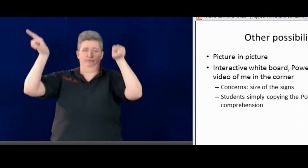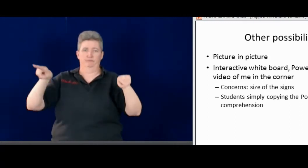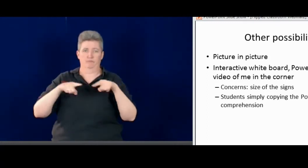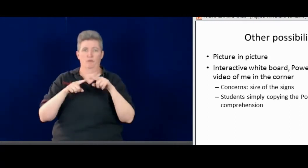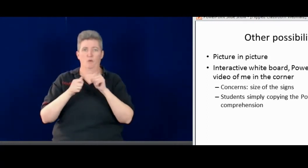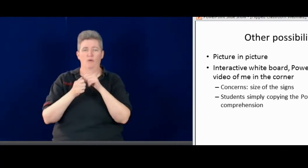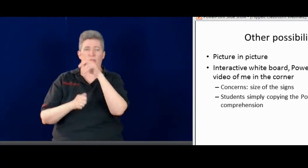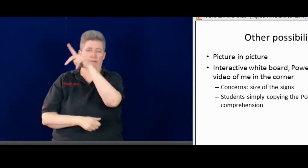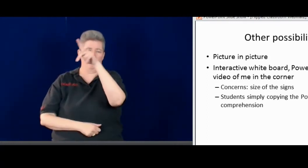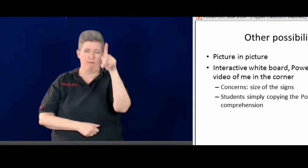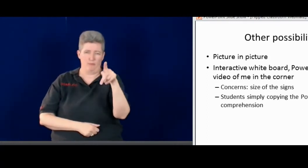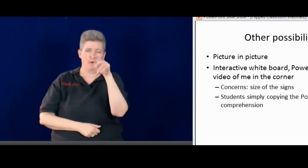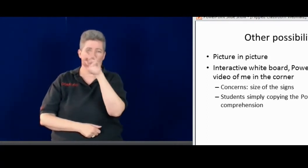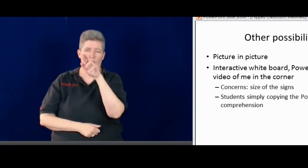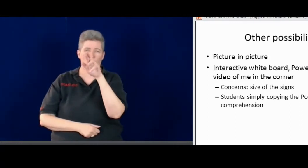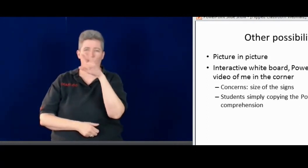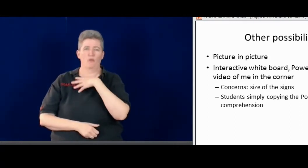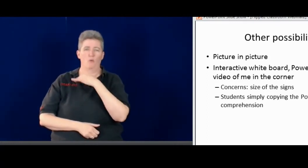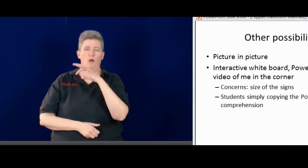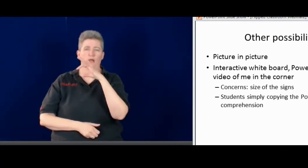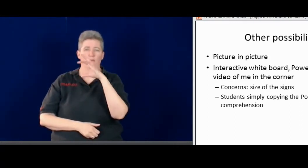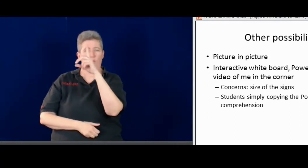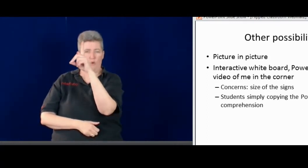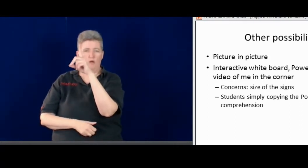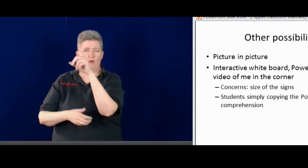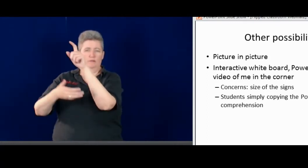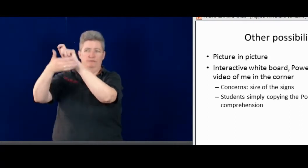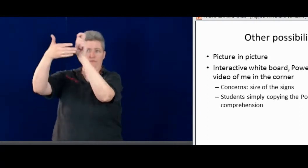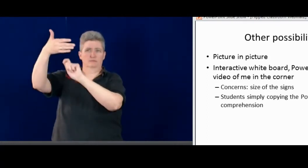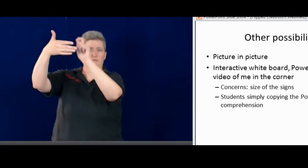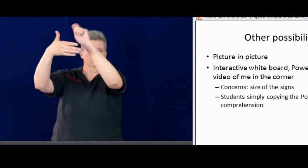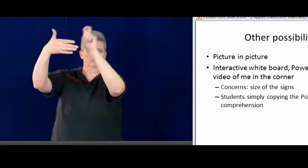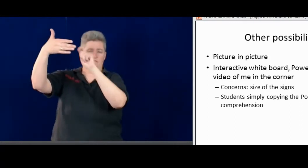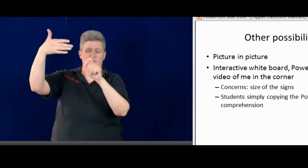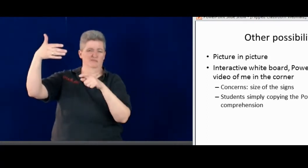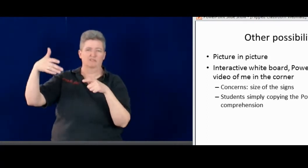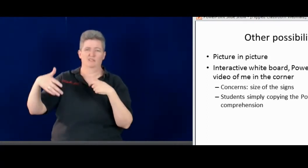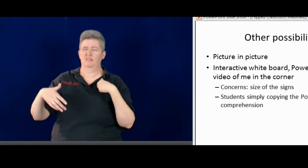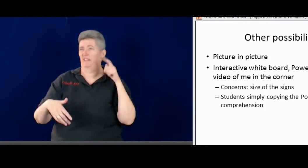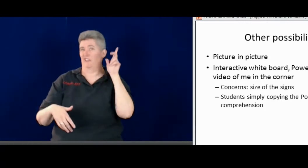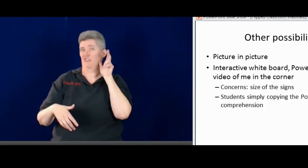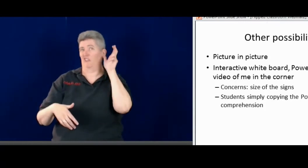they would have the full screen with the PowerPoint or the whiteboard.